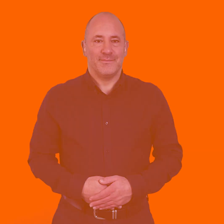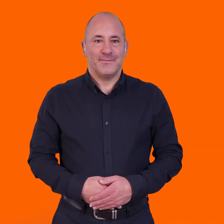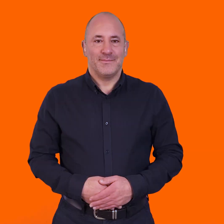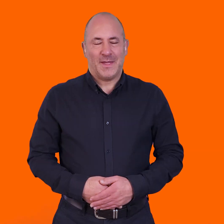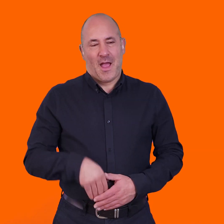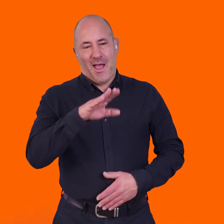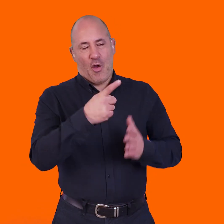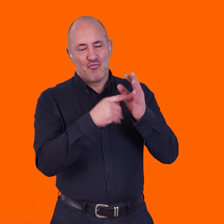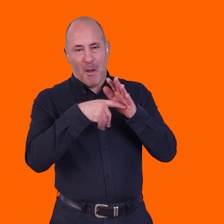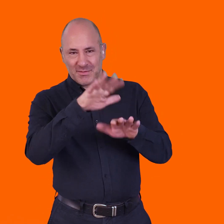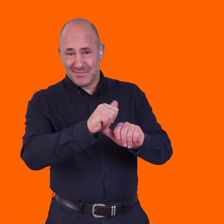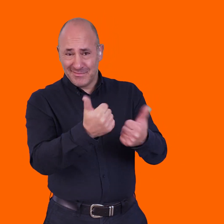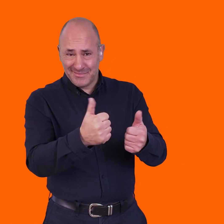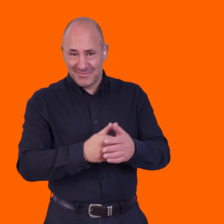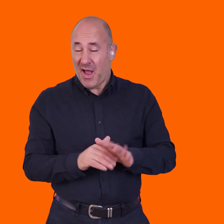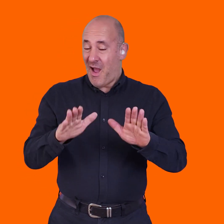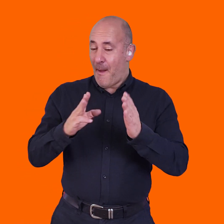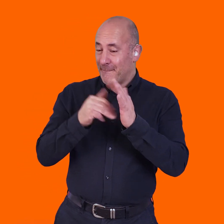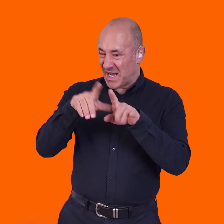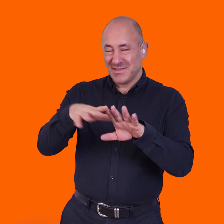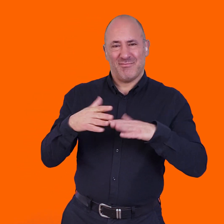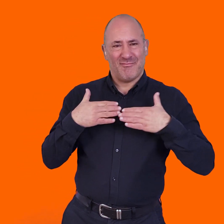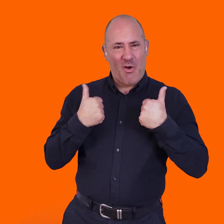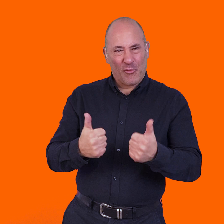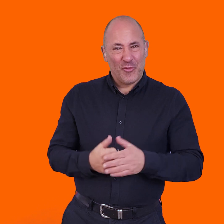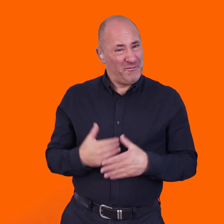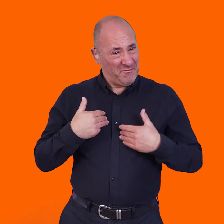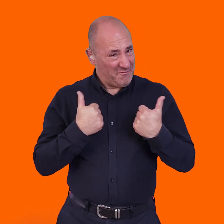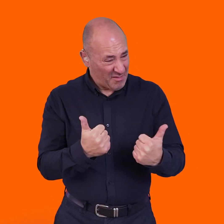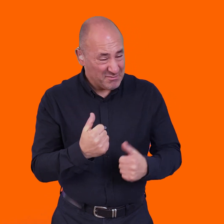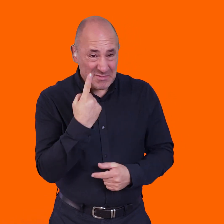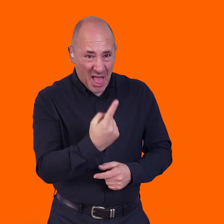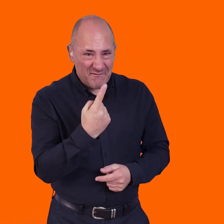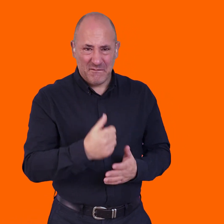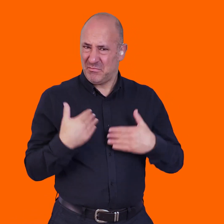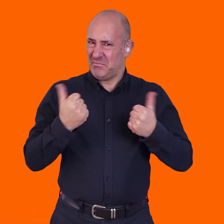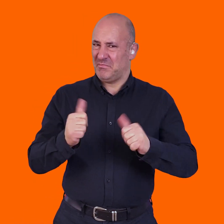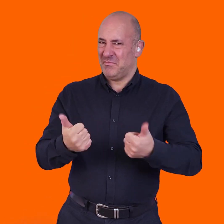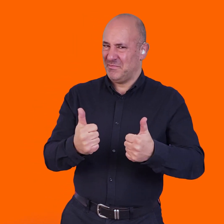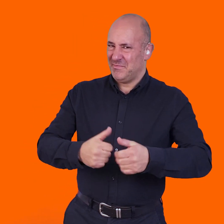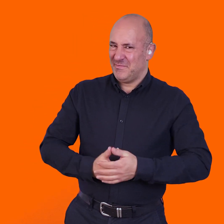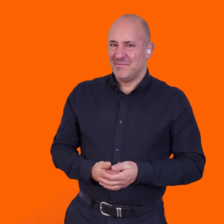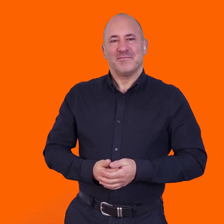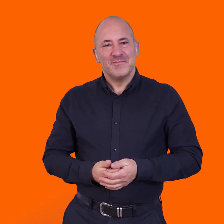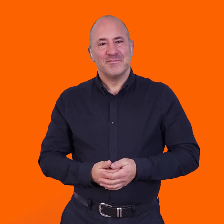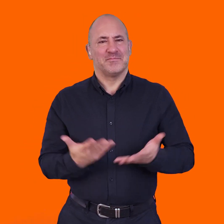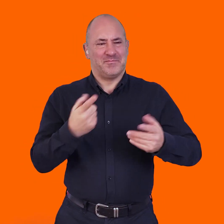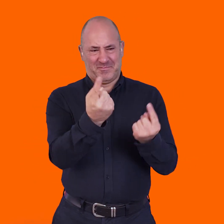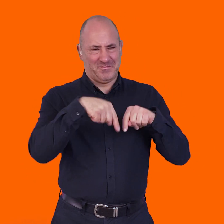Hiya, Robert. Hi, Mandy. How are you? I'm good, love. And yourself? Very good. Very good. Lovely to have you here.